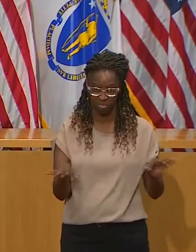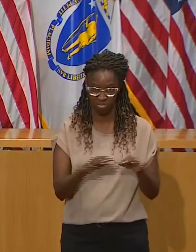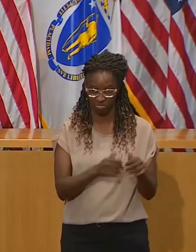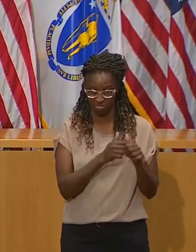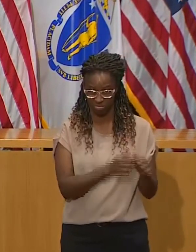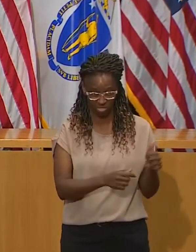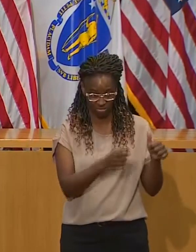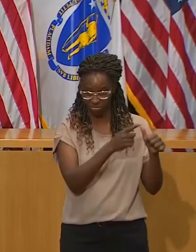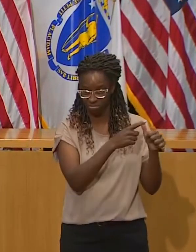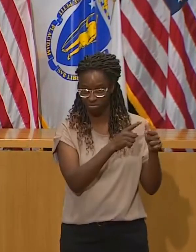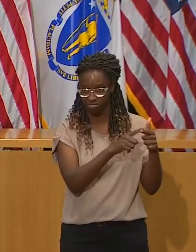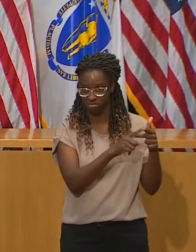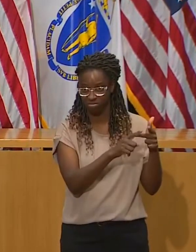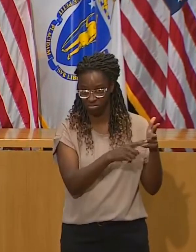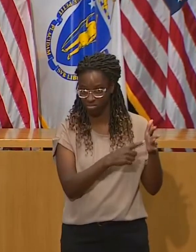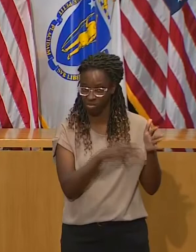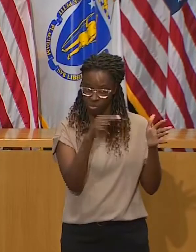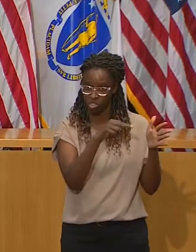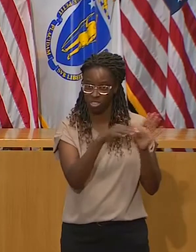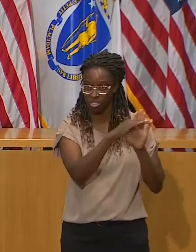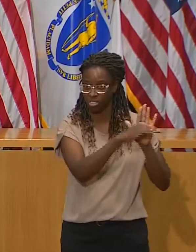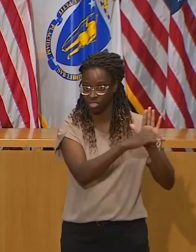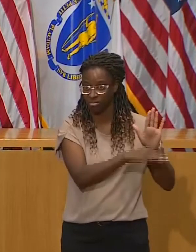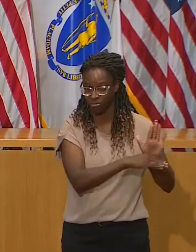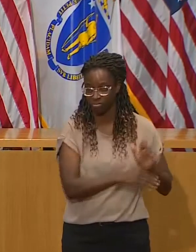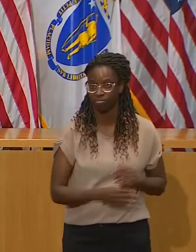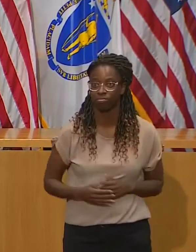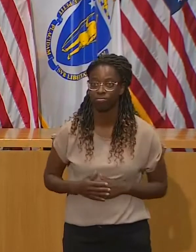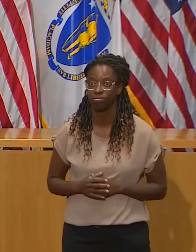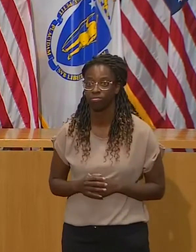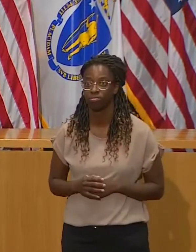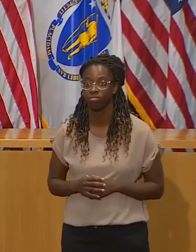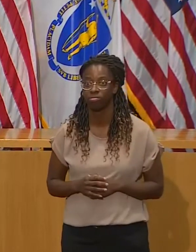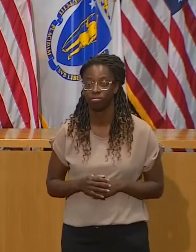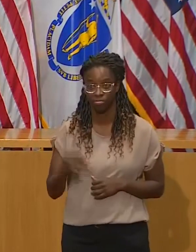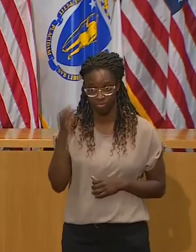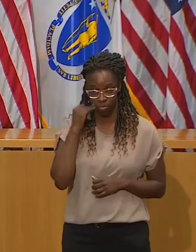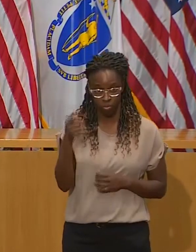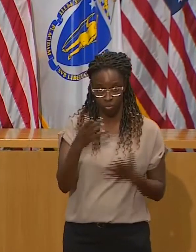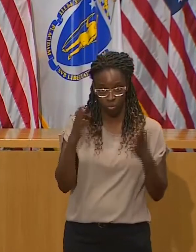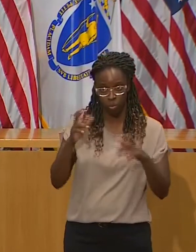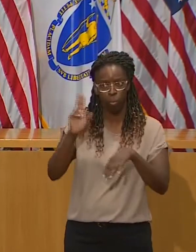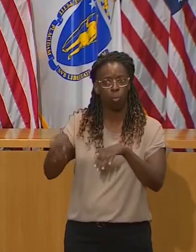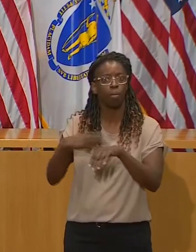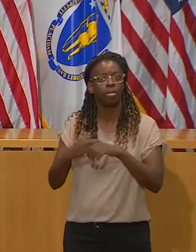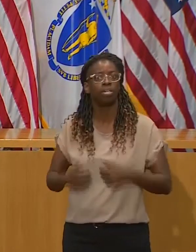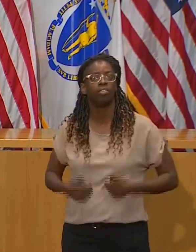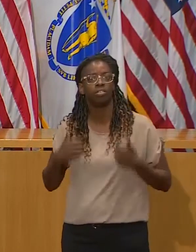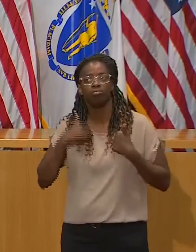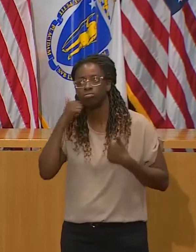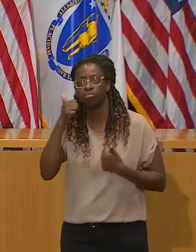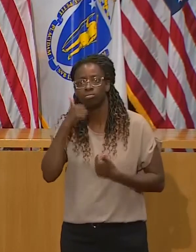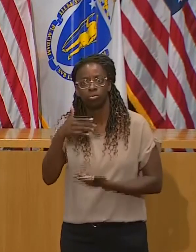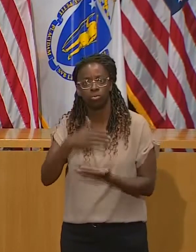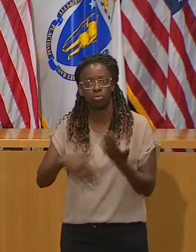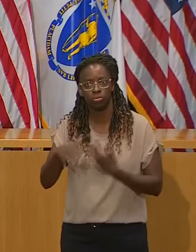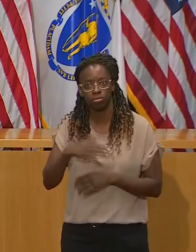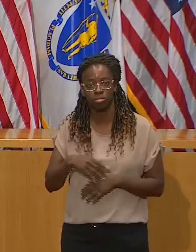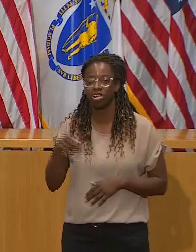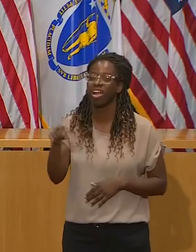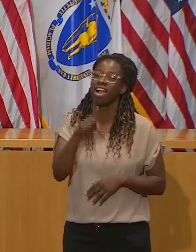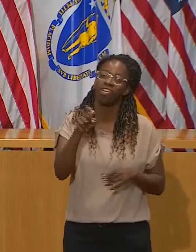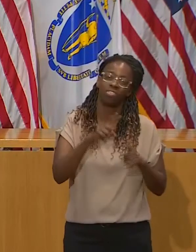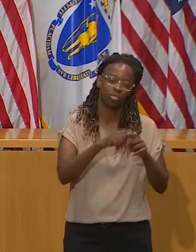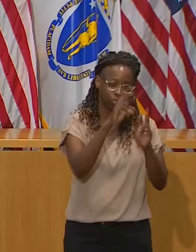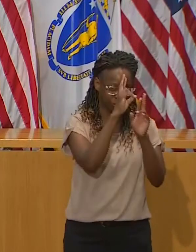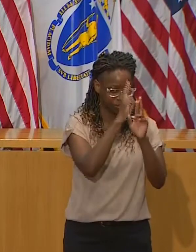continuing or getting back to respecting the virus, wearing a mask, not doing the